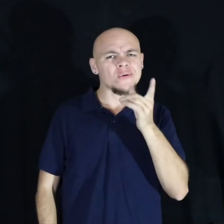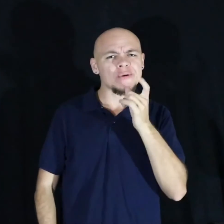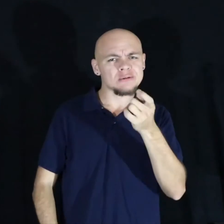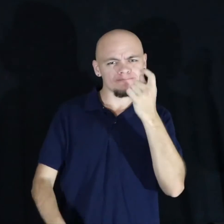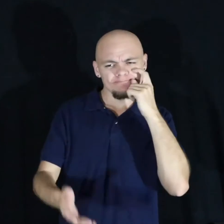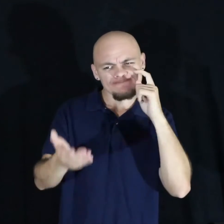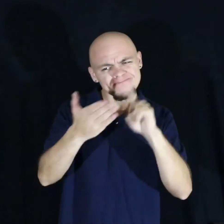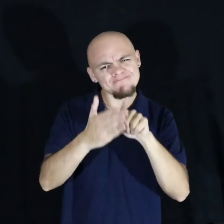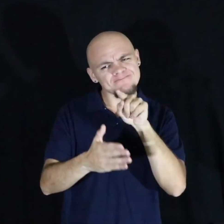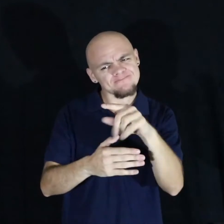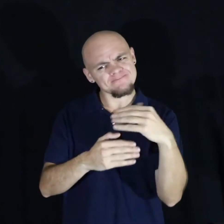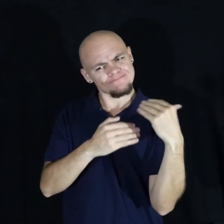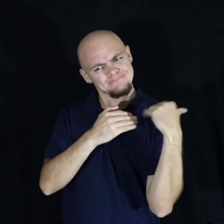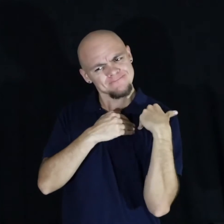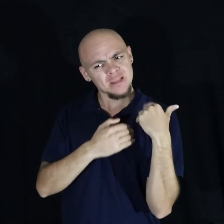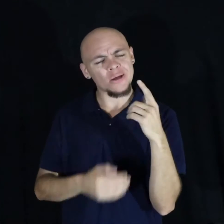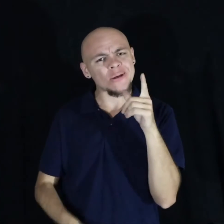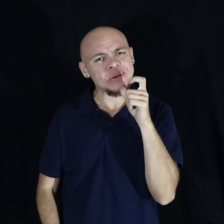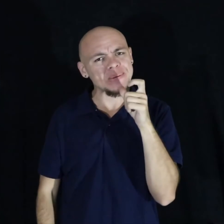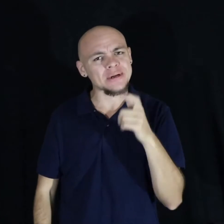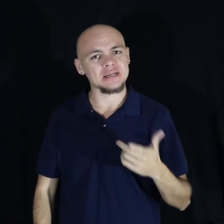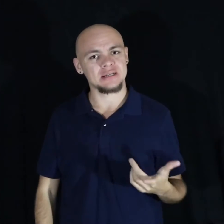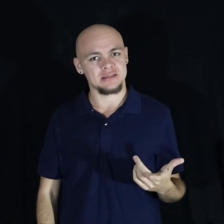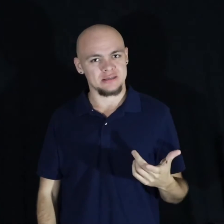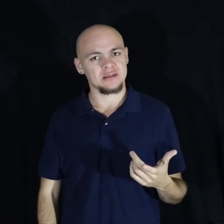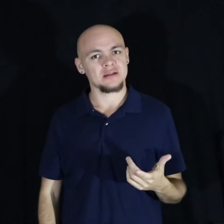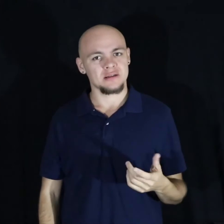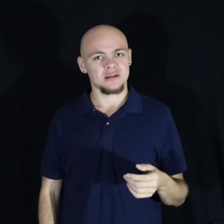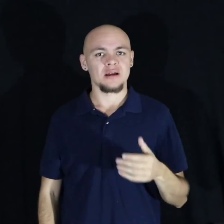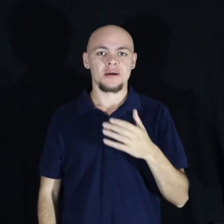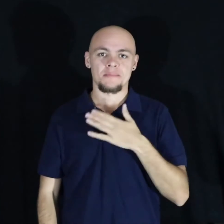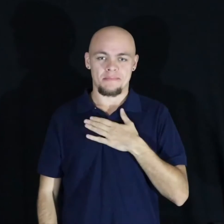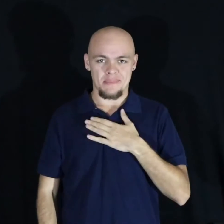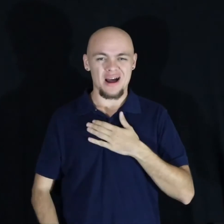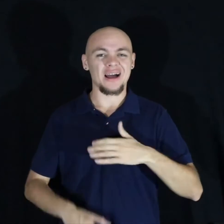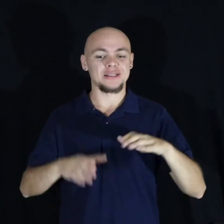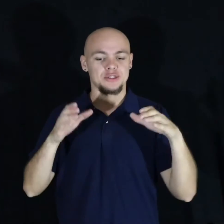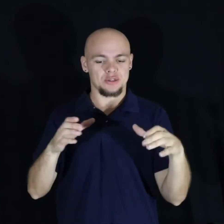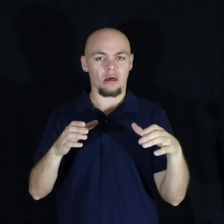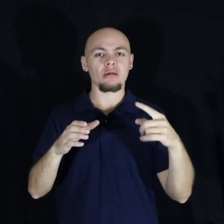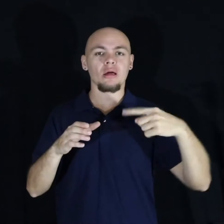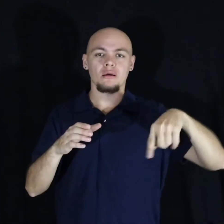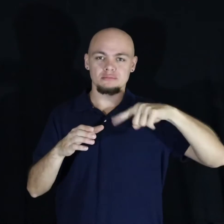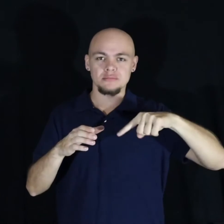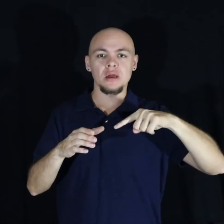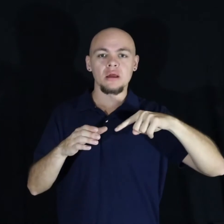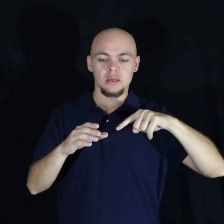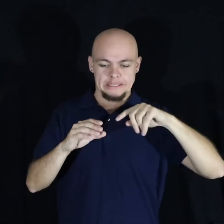accountable? I had to audit my circle.